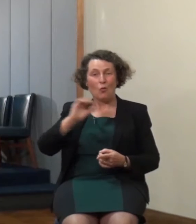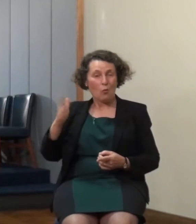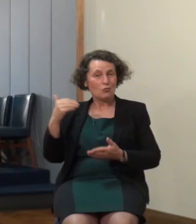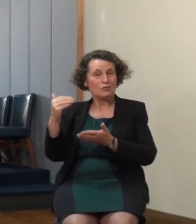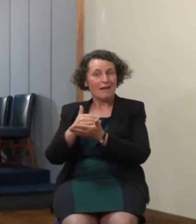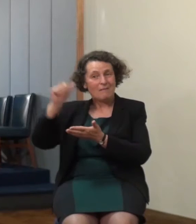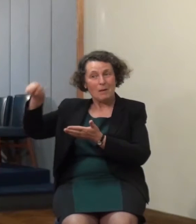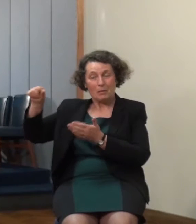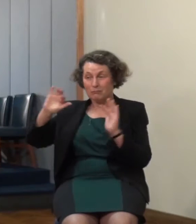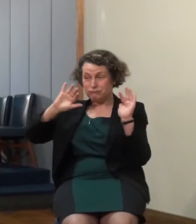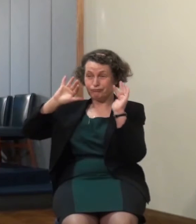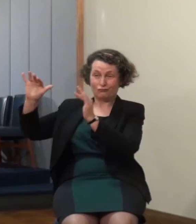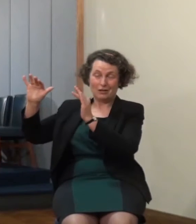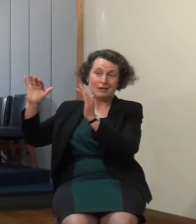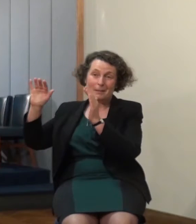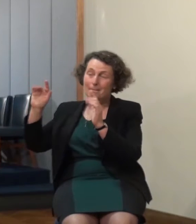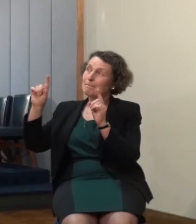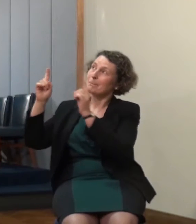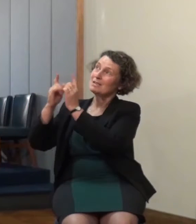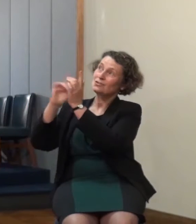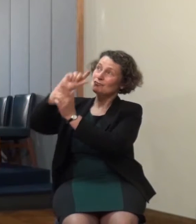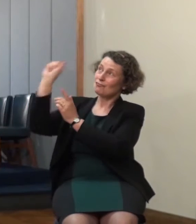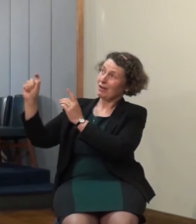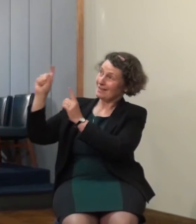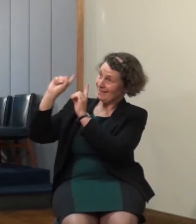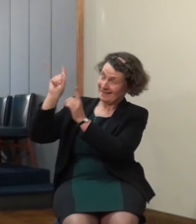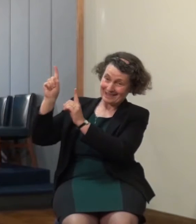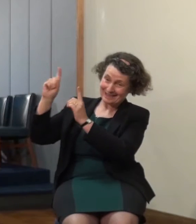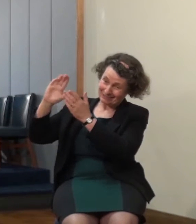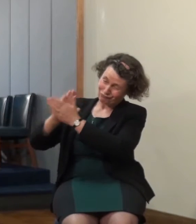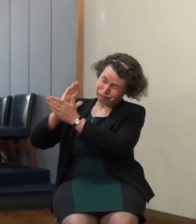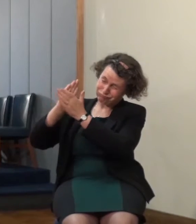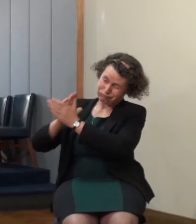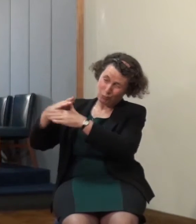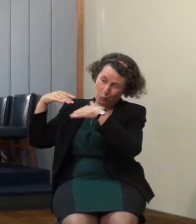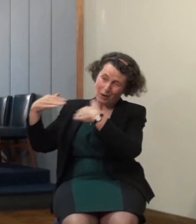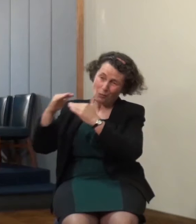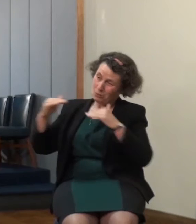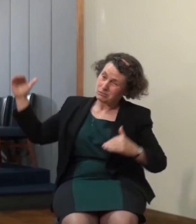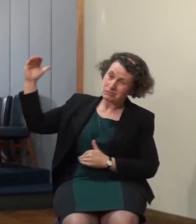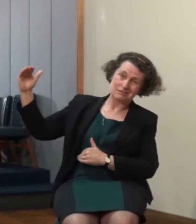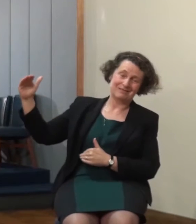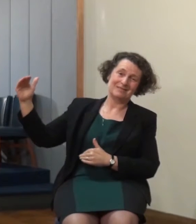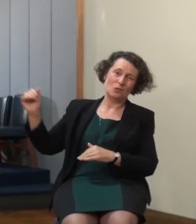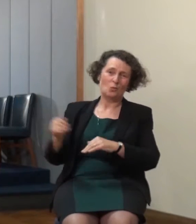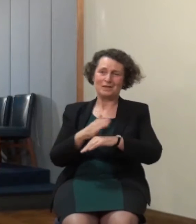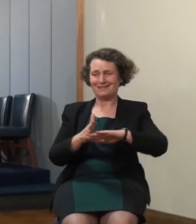world and that's what we live for and look to but the foolish versions were living